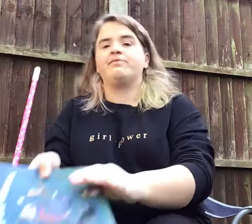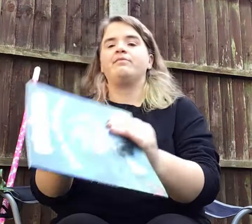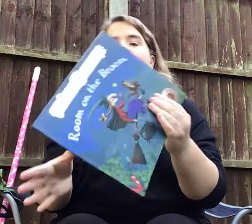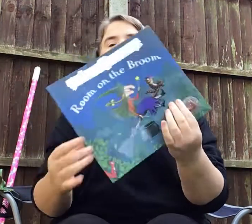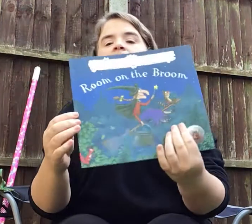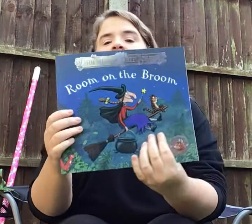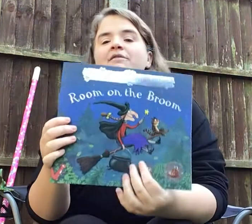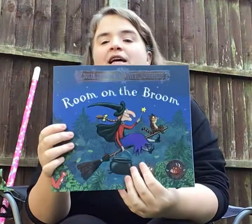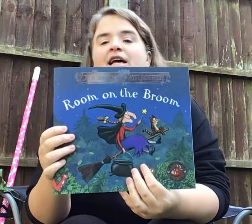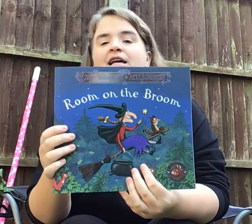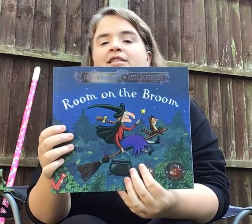Here it is.